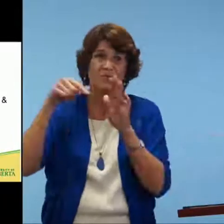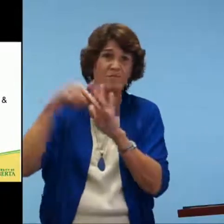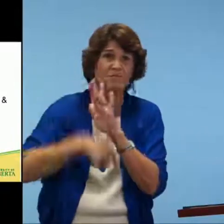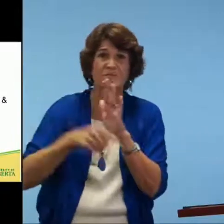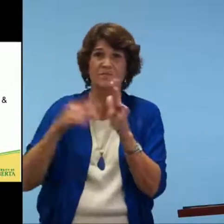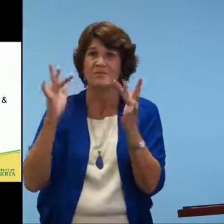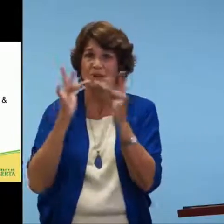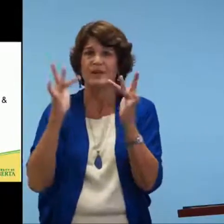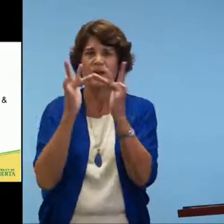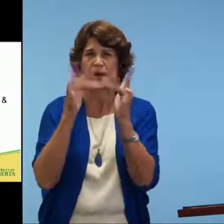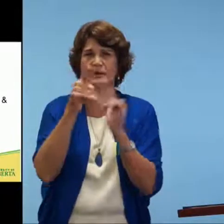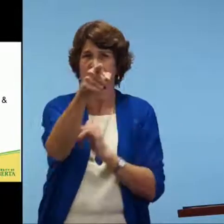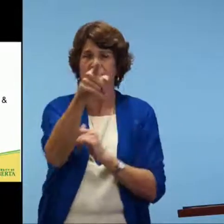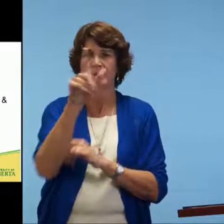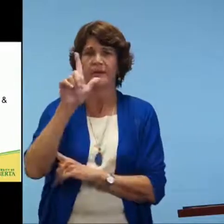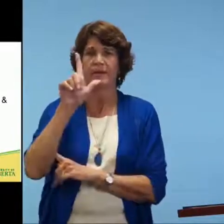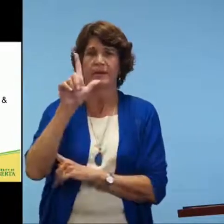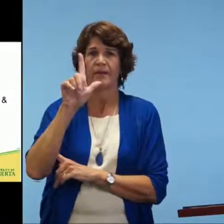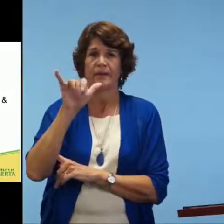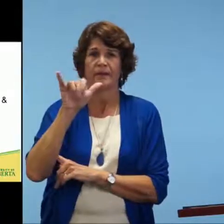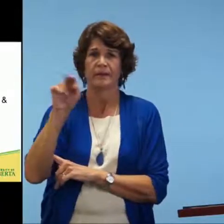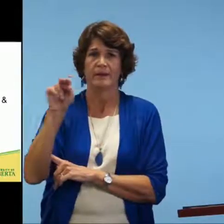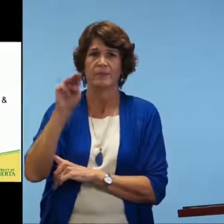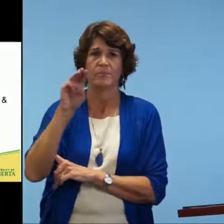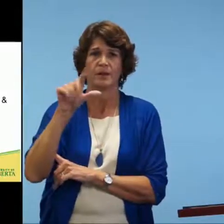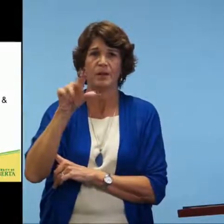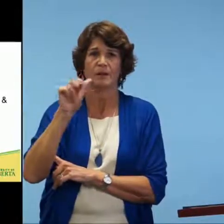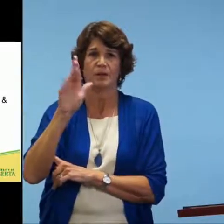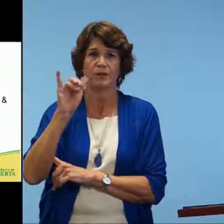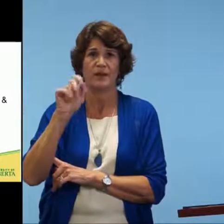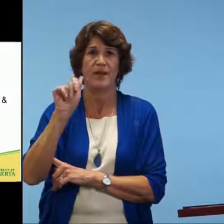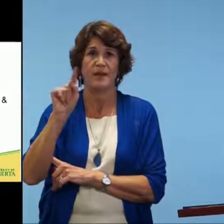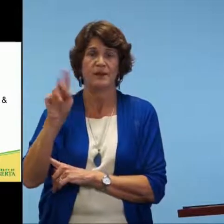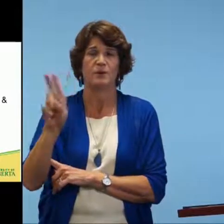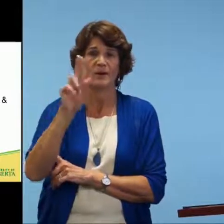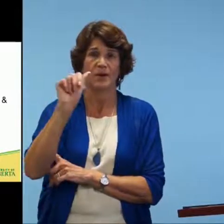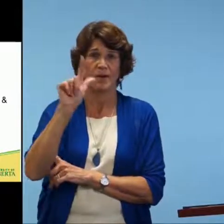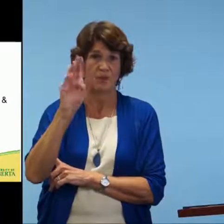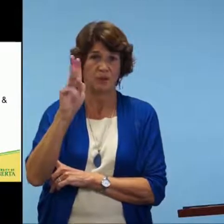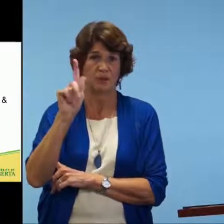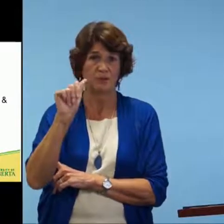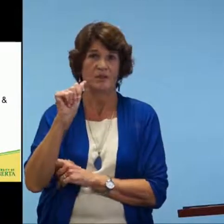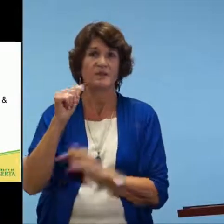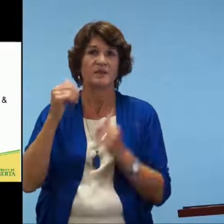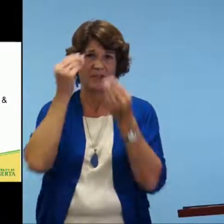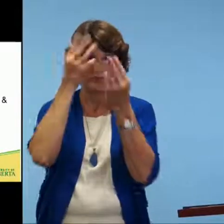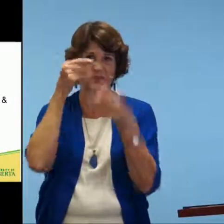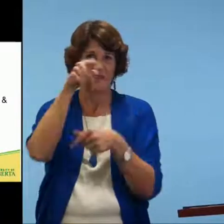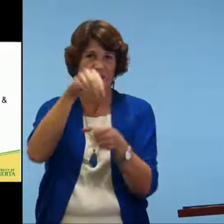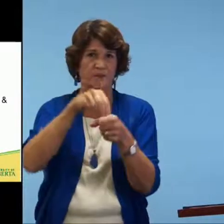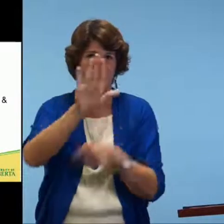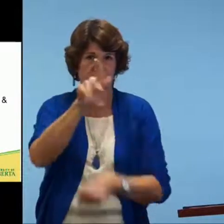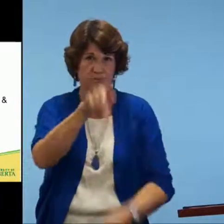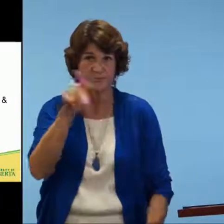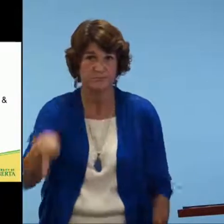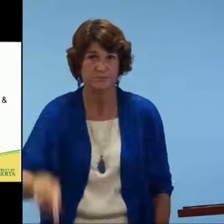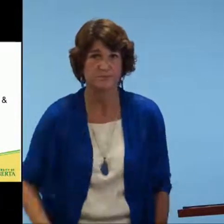And for further information, please feel free to contact Lynn McQuarrie at the University of Alberta. She will provide